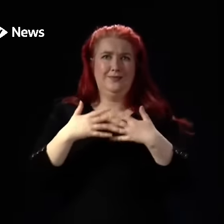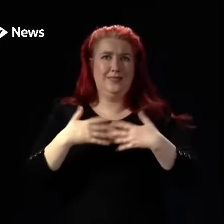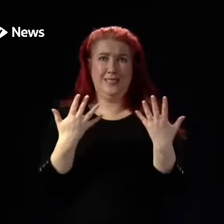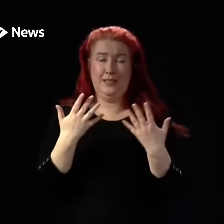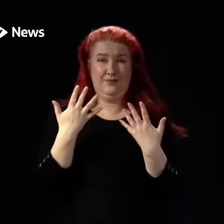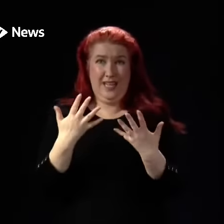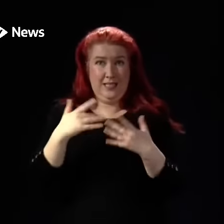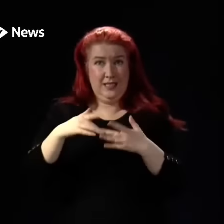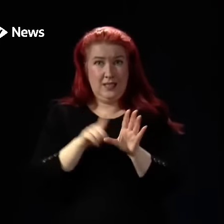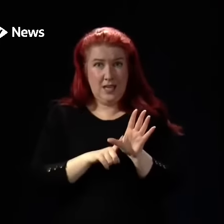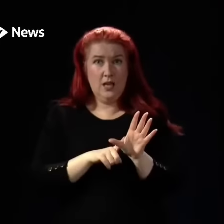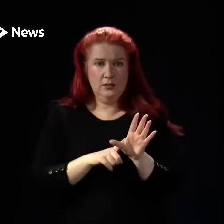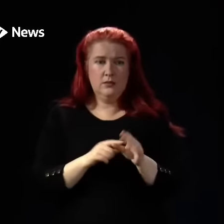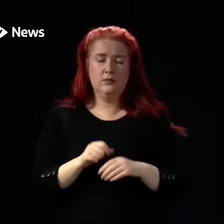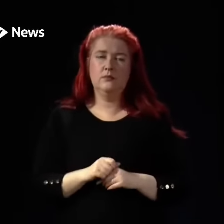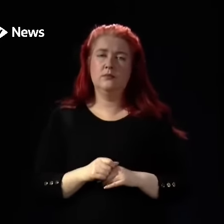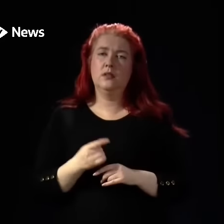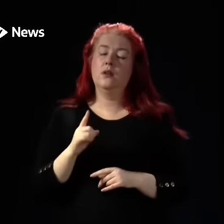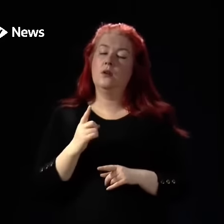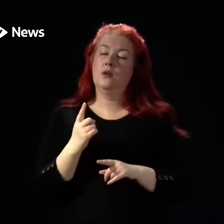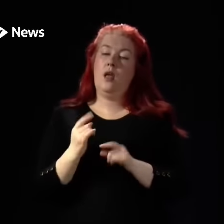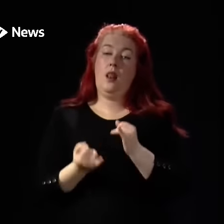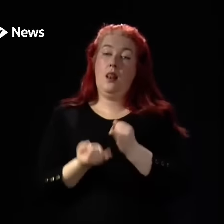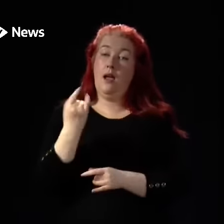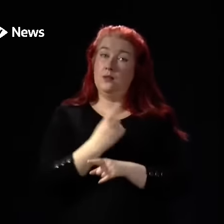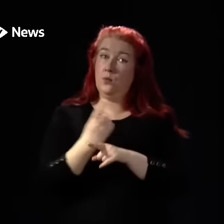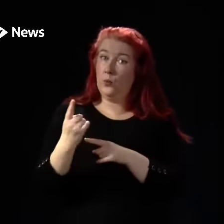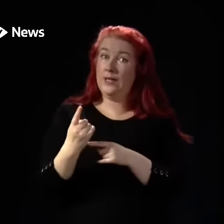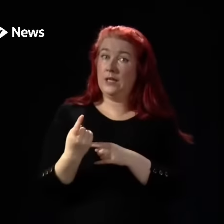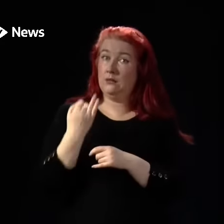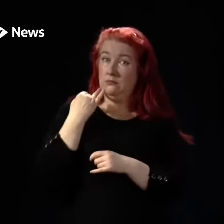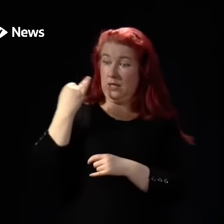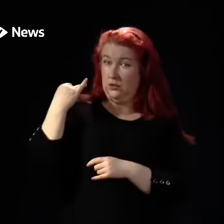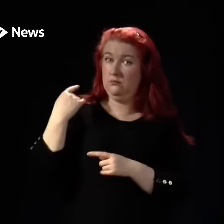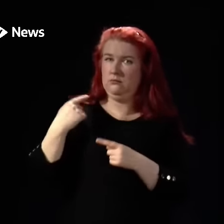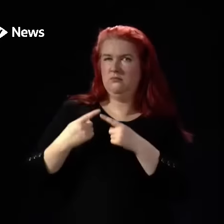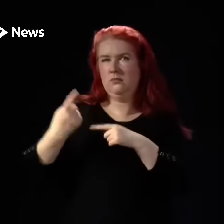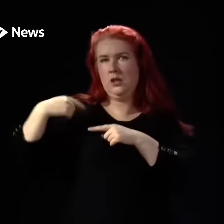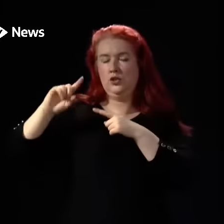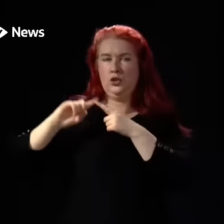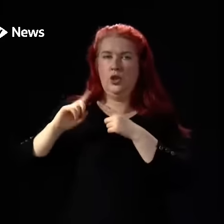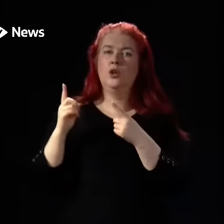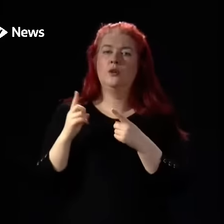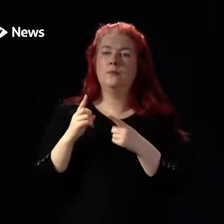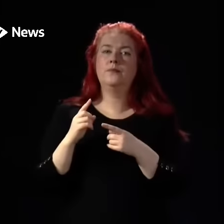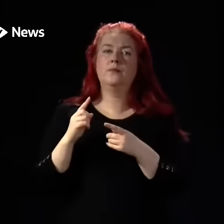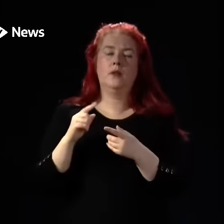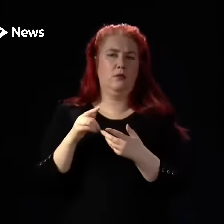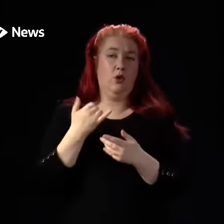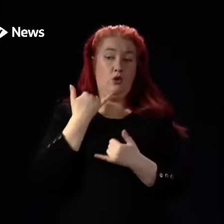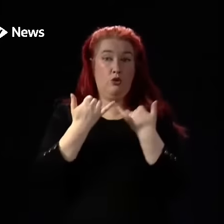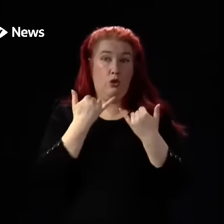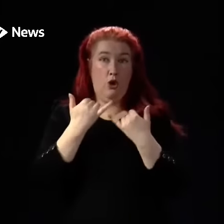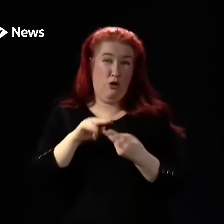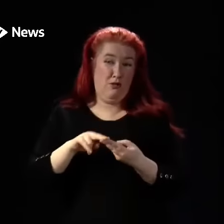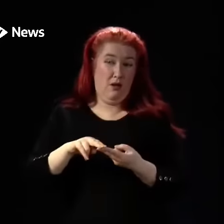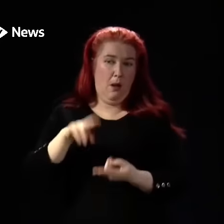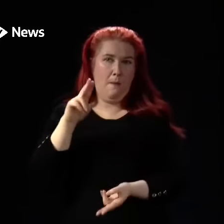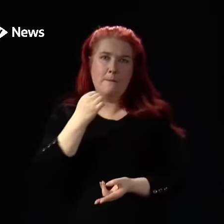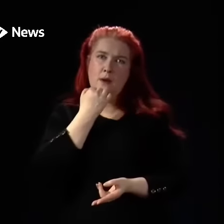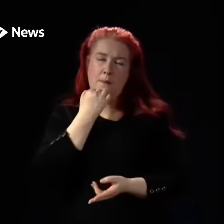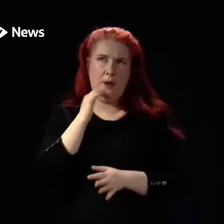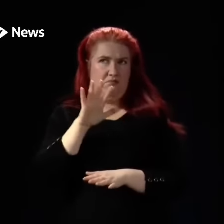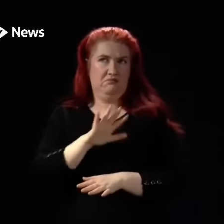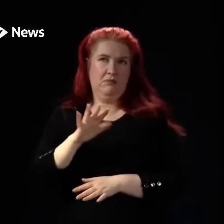last year compared to the week before, calls to NHS 24 increased by around